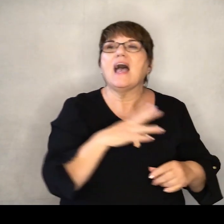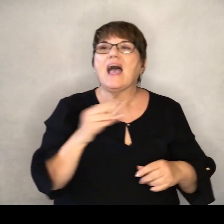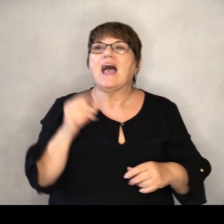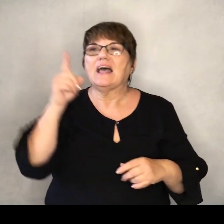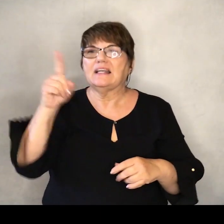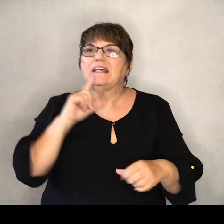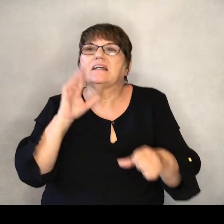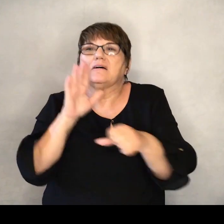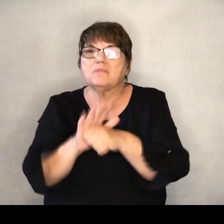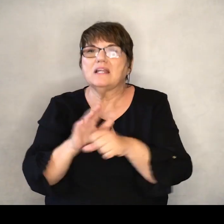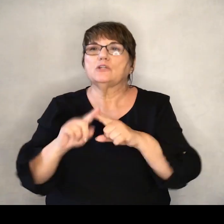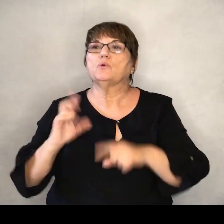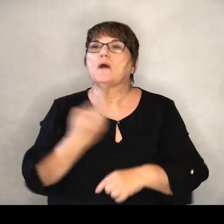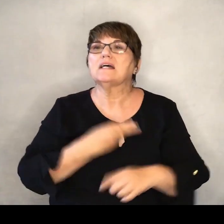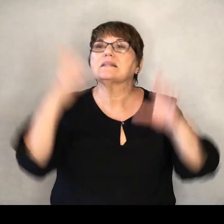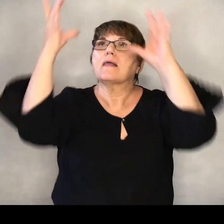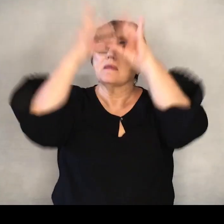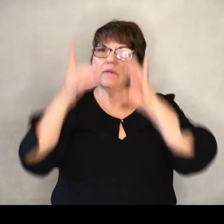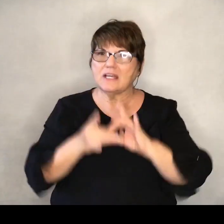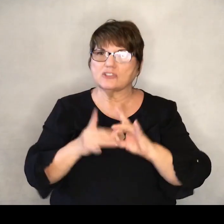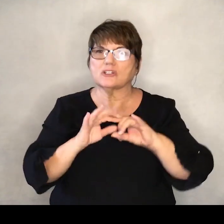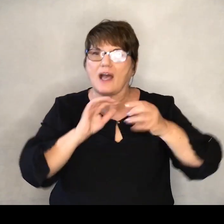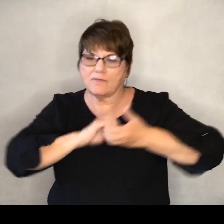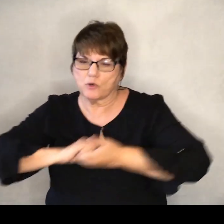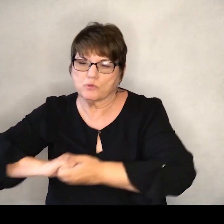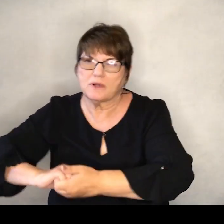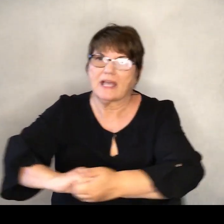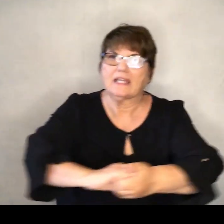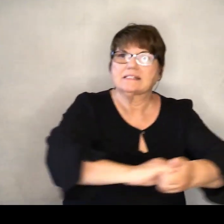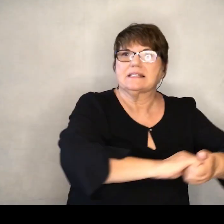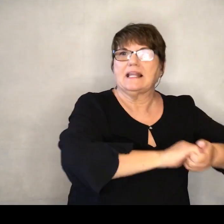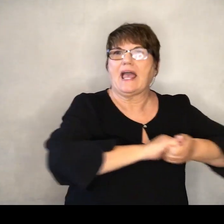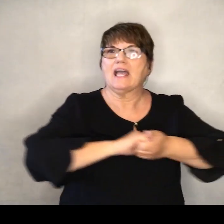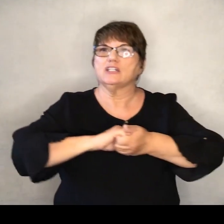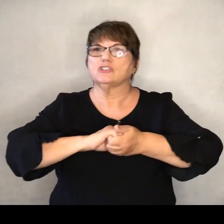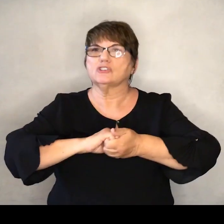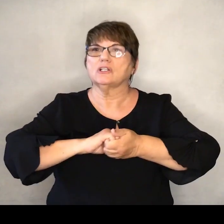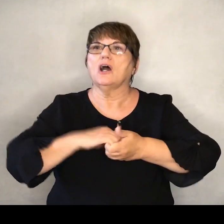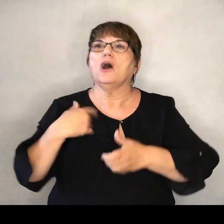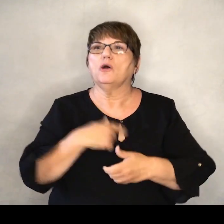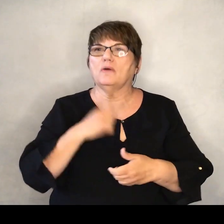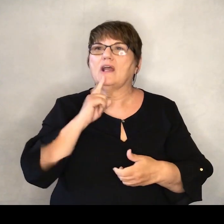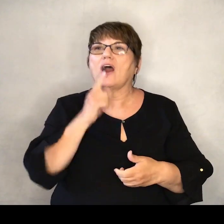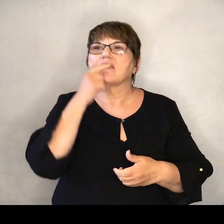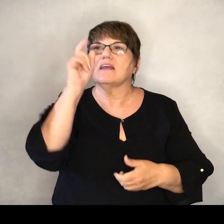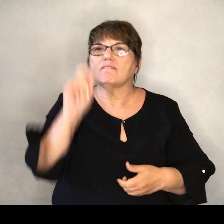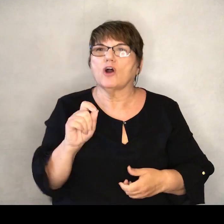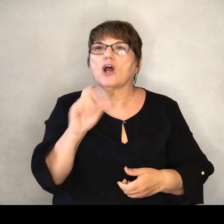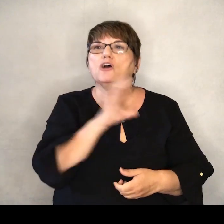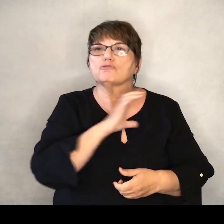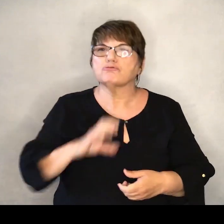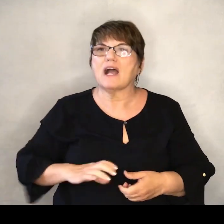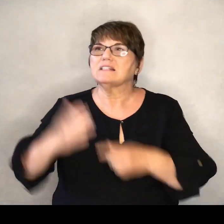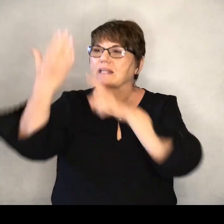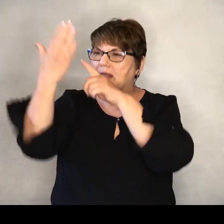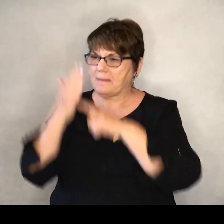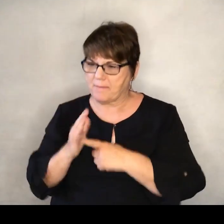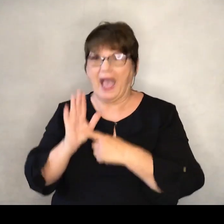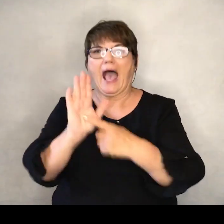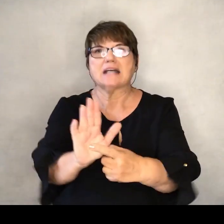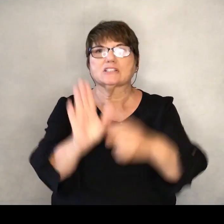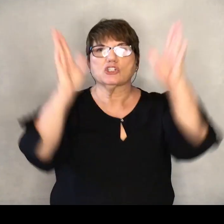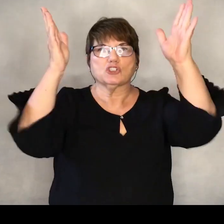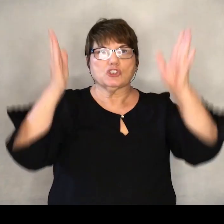has committed to us the message of reconciliation. We are therefore Christ's